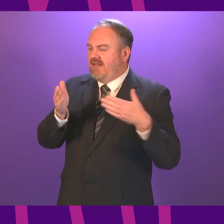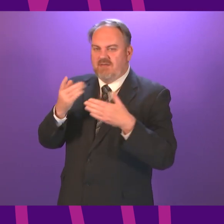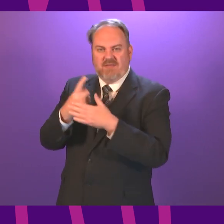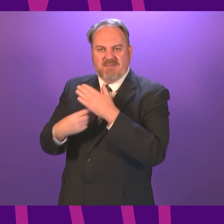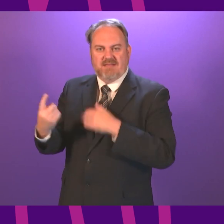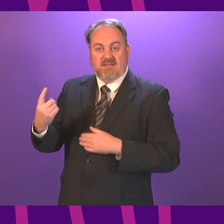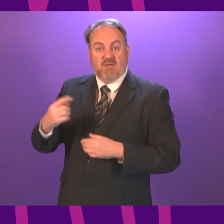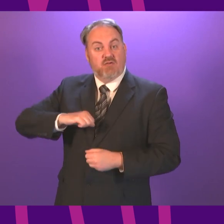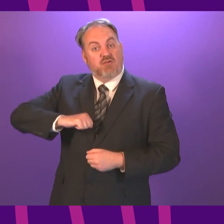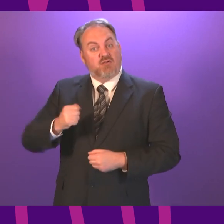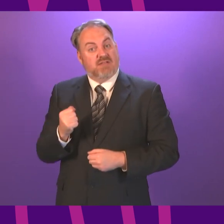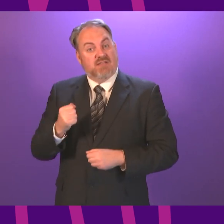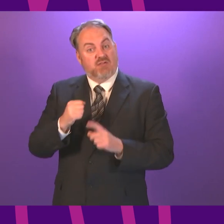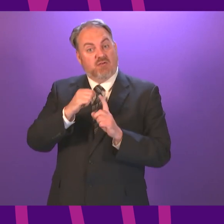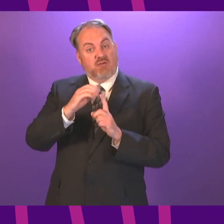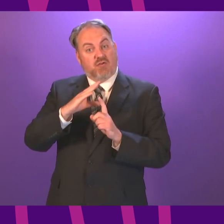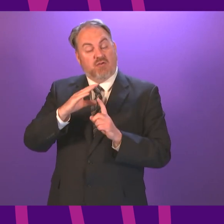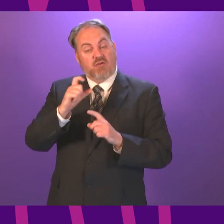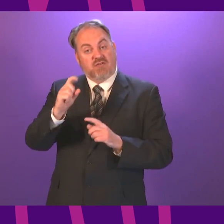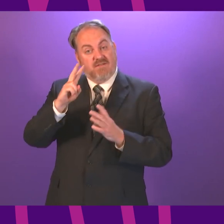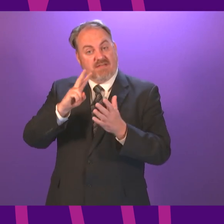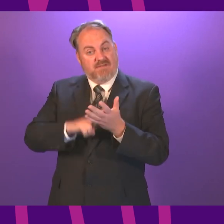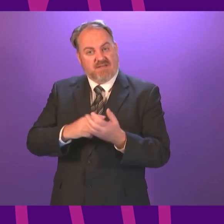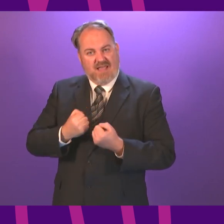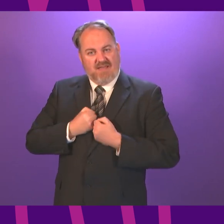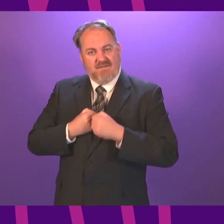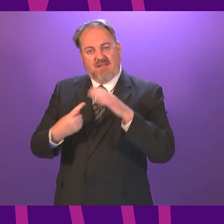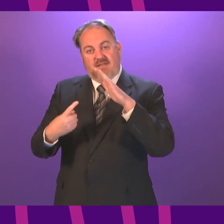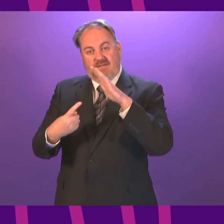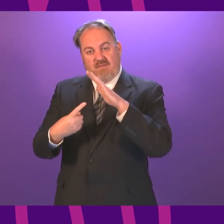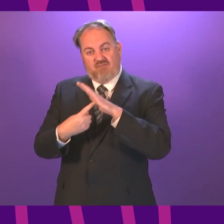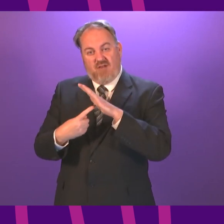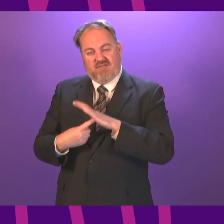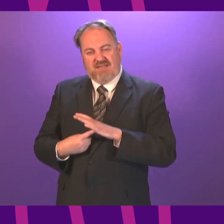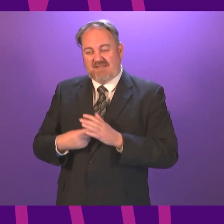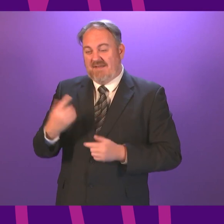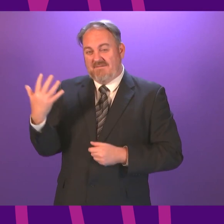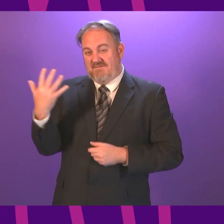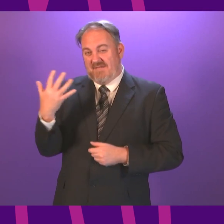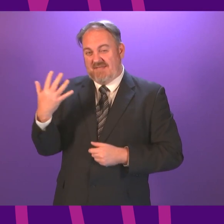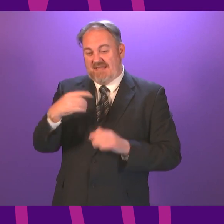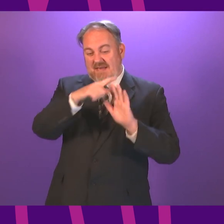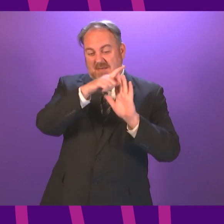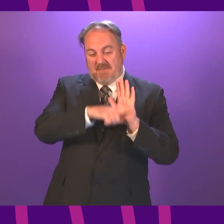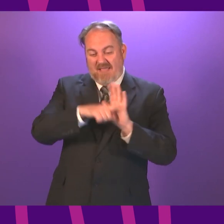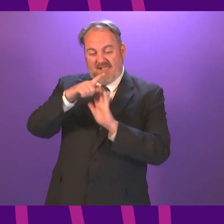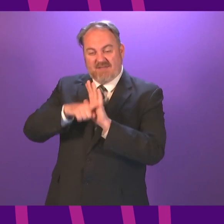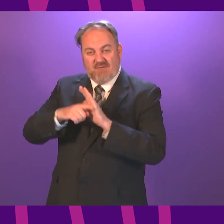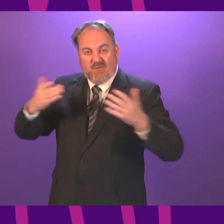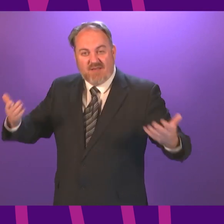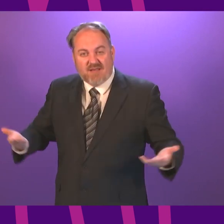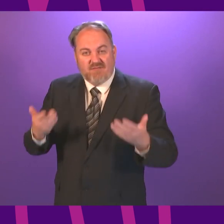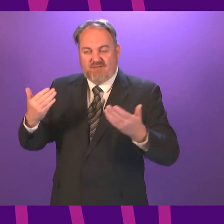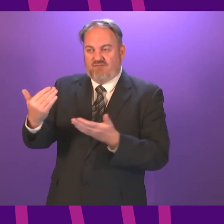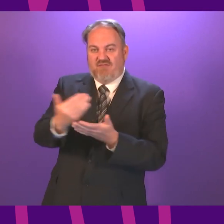Conservatives have set out our priorities. At least 15 bills to rebuild Scotland, to spread opportunities across the country, to restore